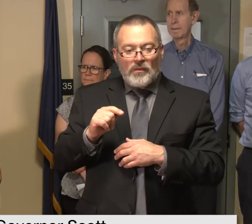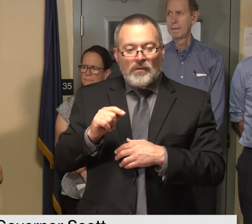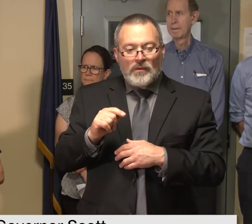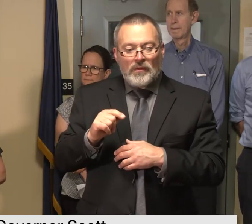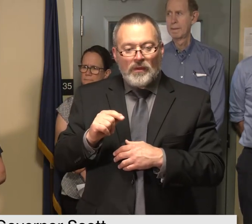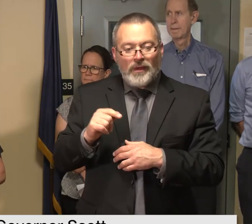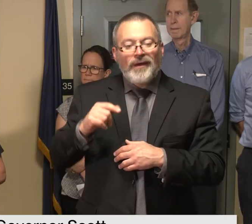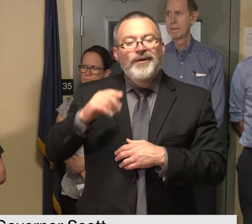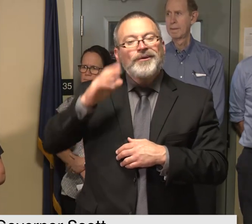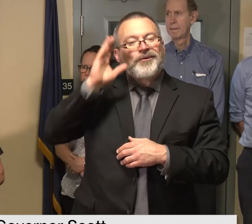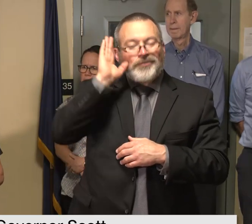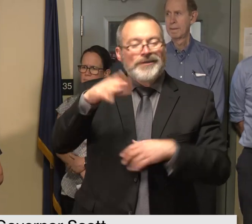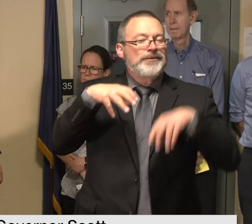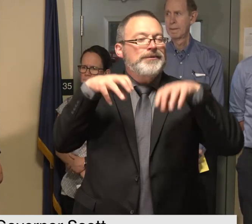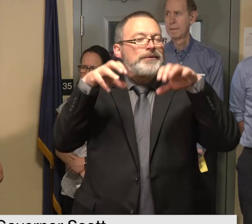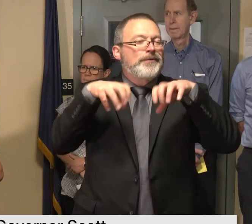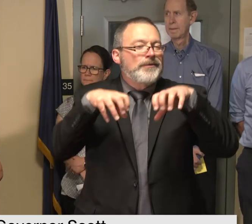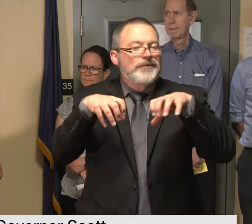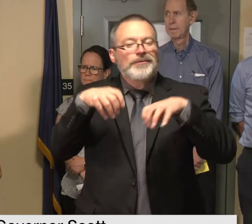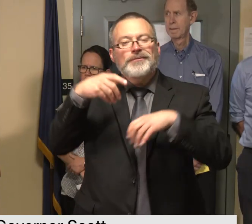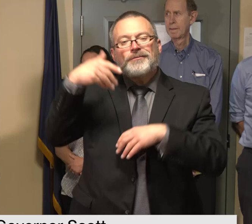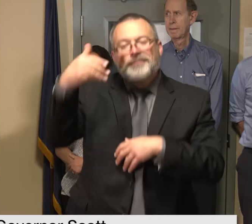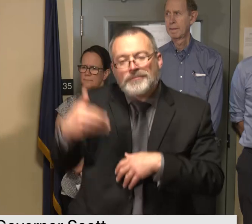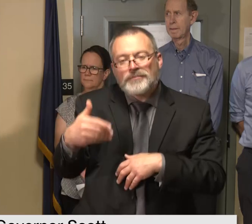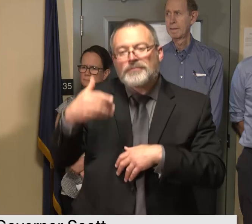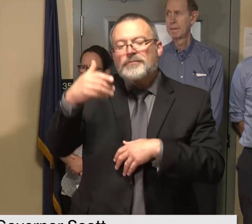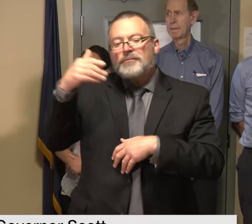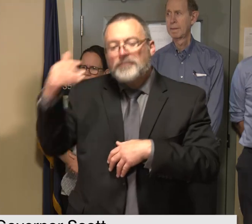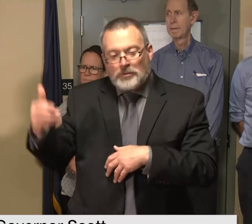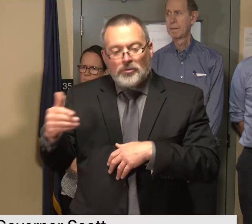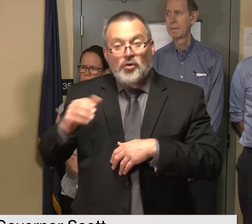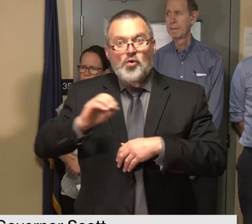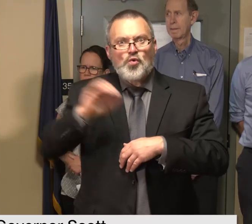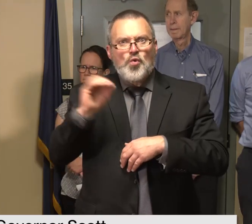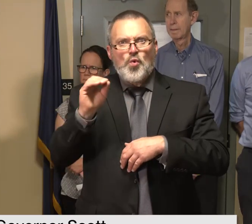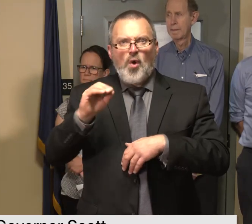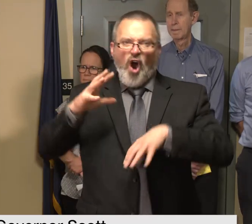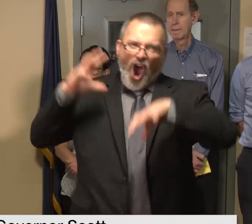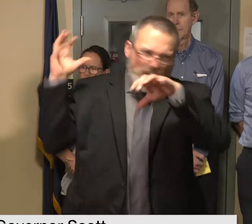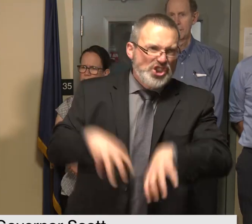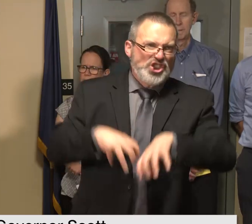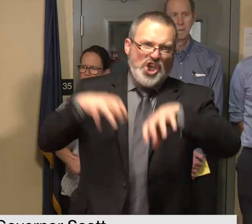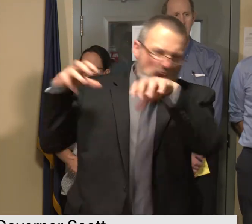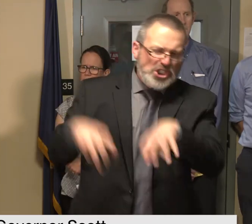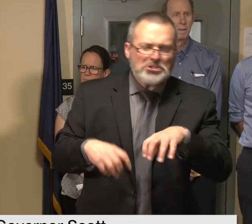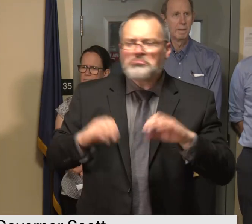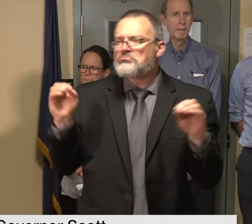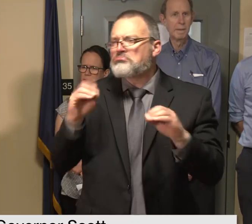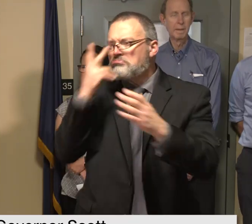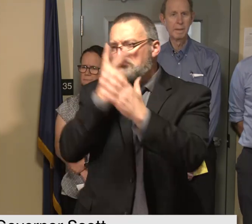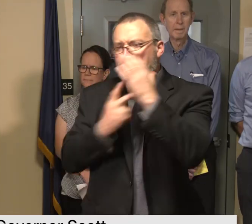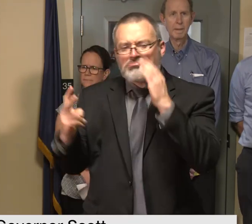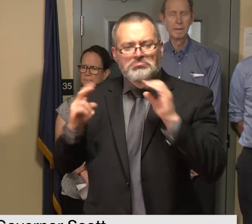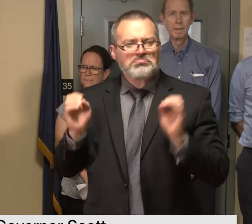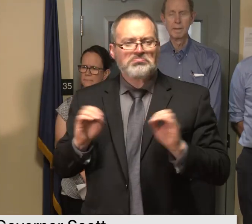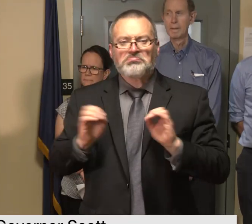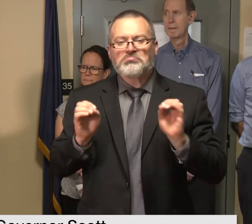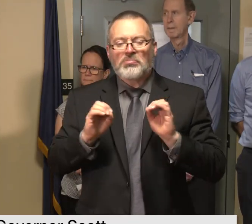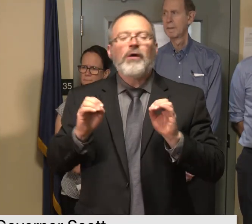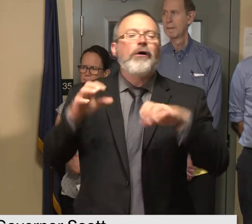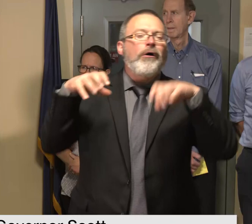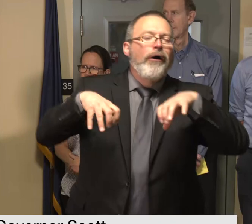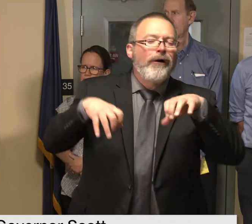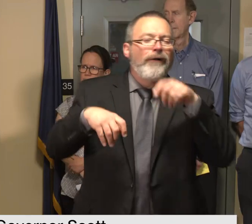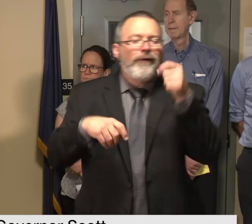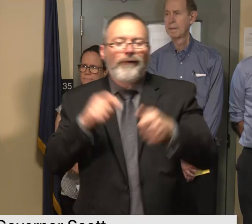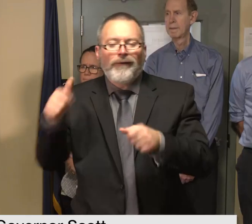Saturday no significant or widespread rainfall is anticipated through the weekend but there is